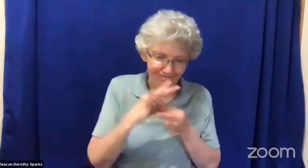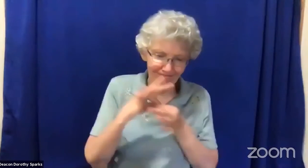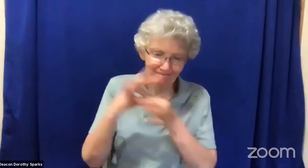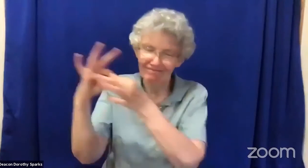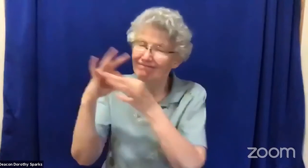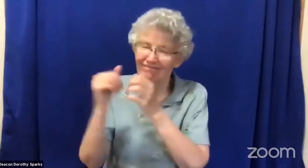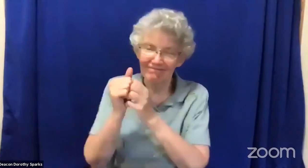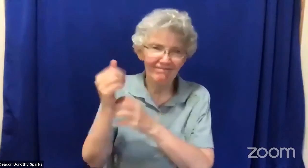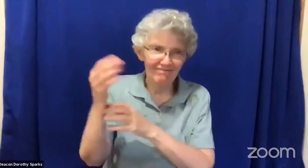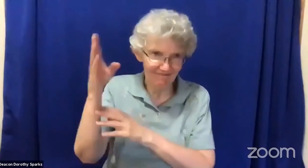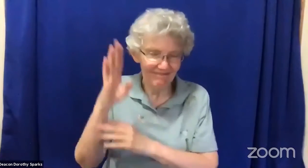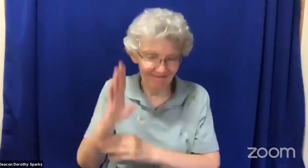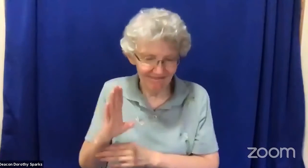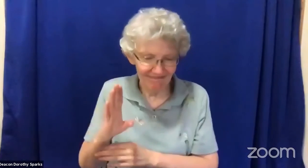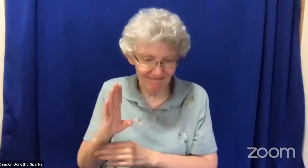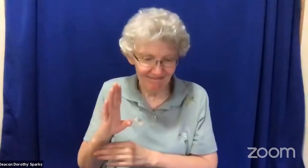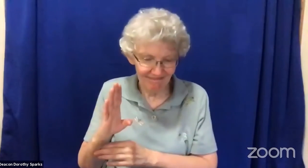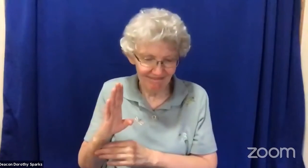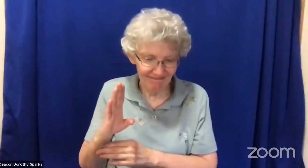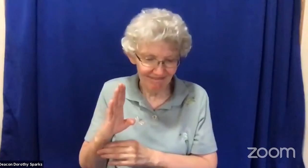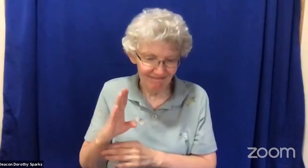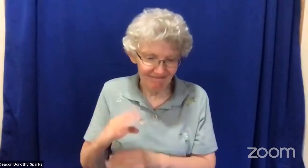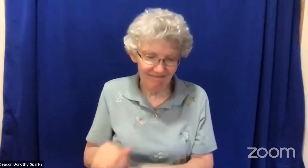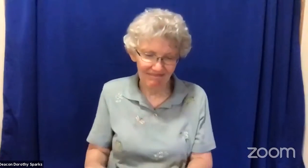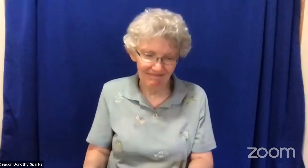we need to bring our whole selves to god